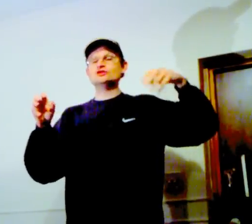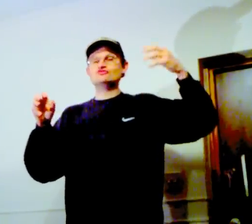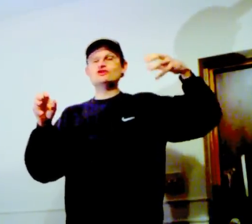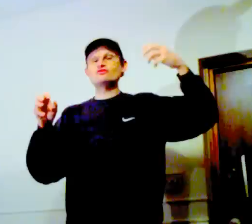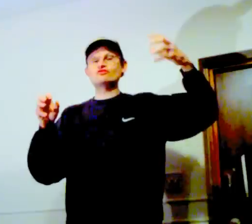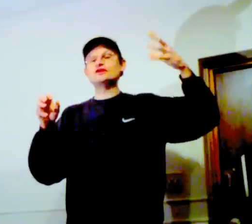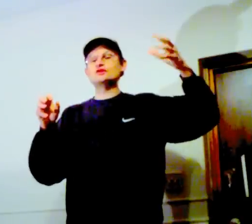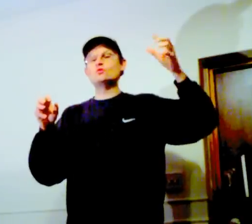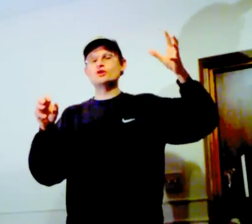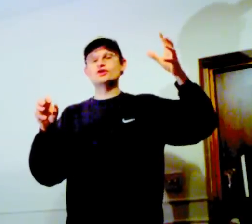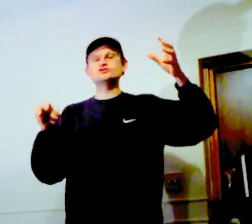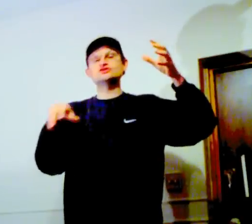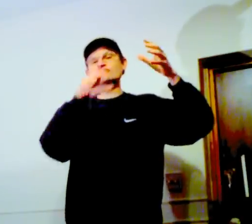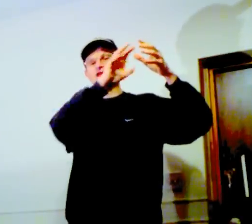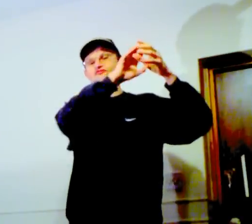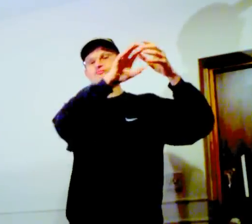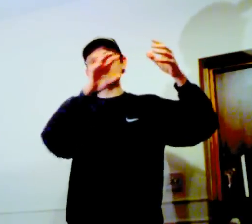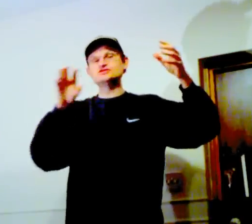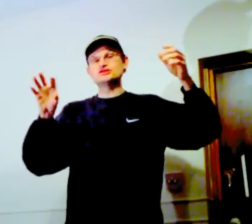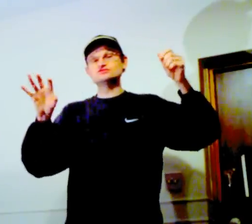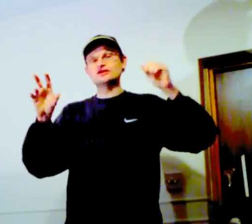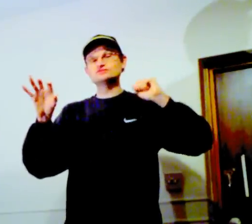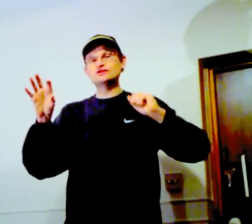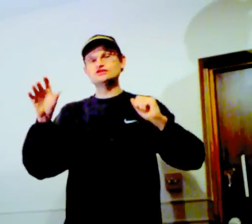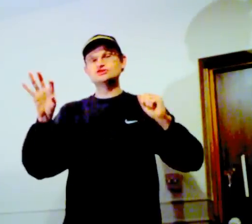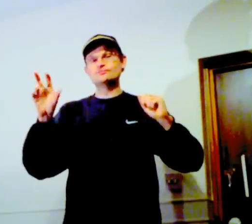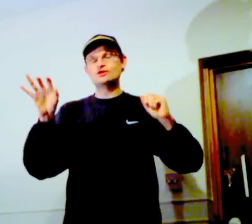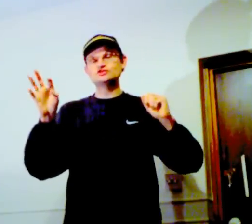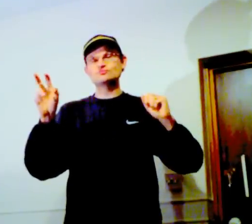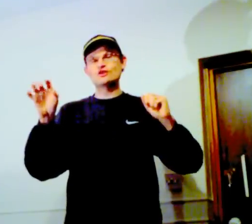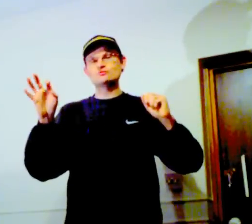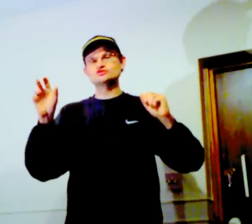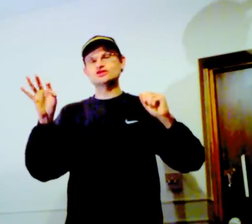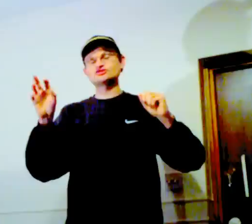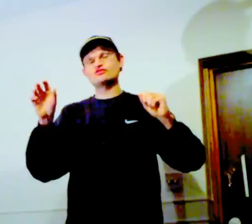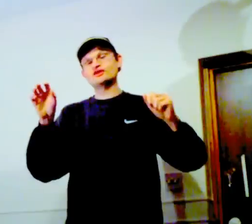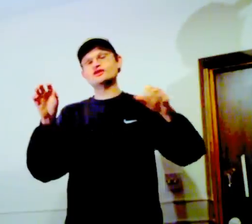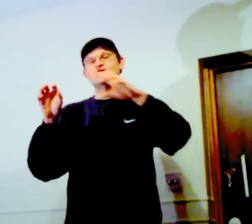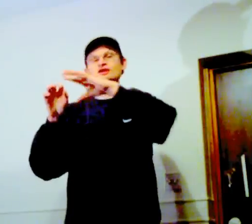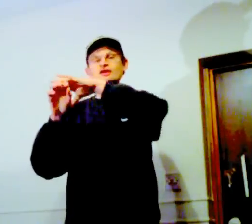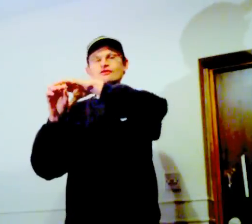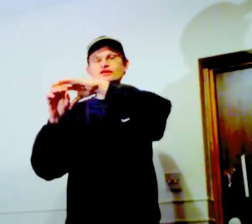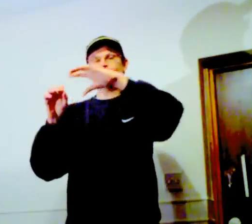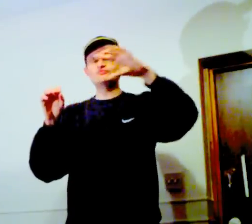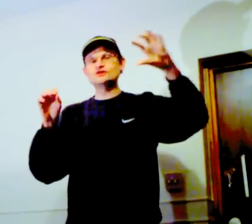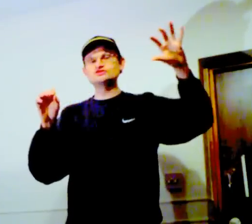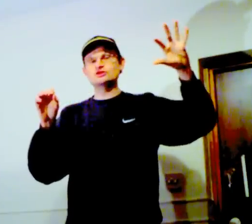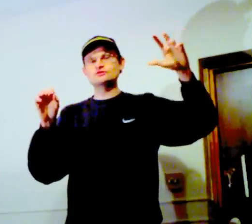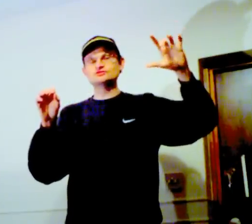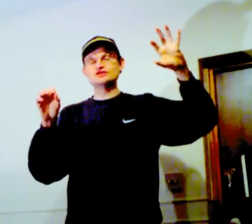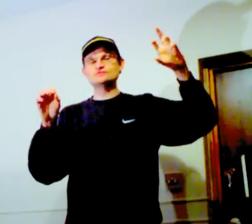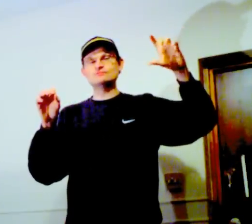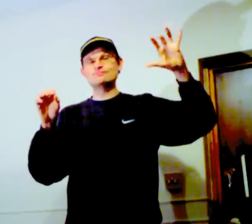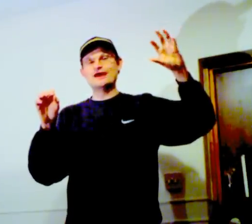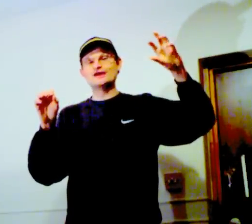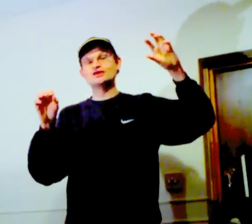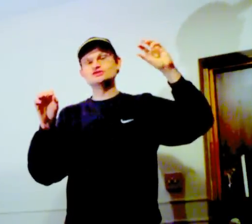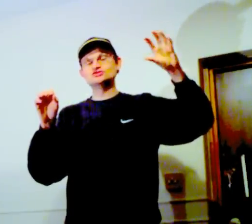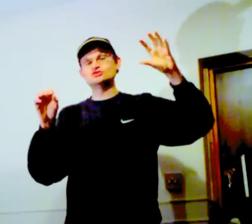you tend to think in words, that information gets transmitted to the part of the brain which does the thinking, and then the information's got to be transmitted back to